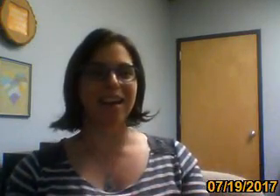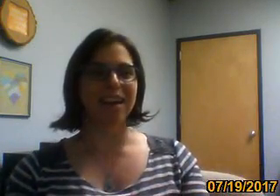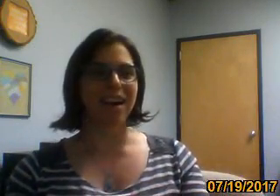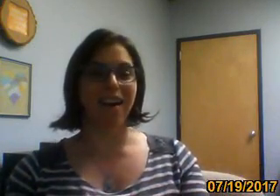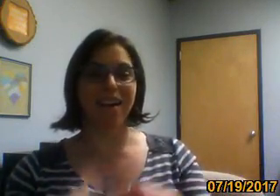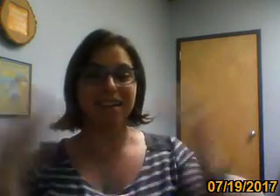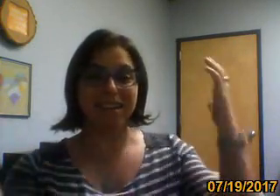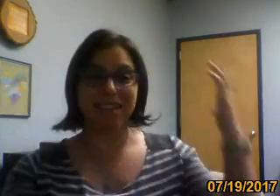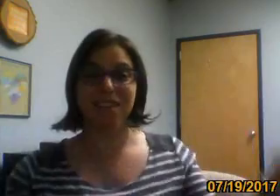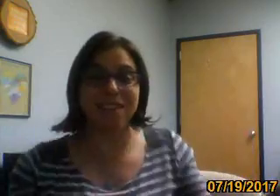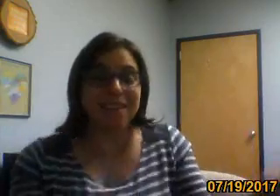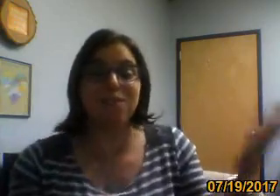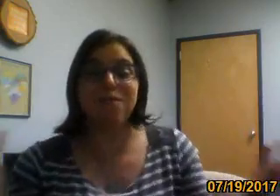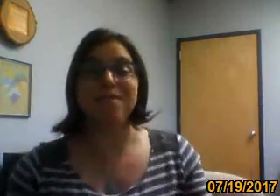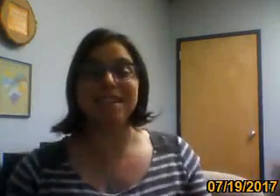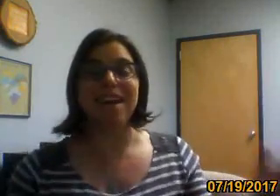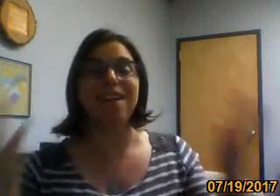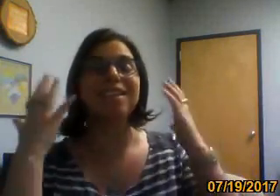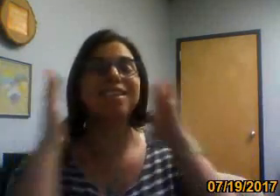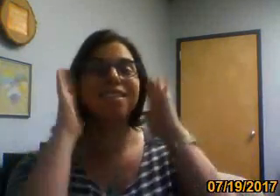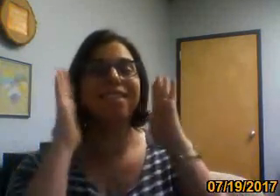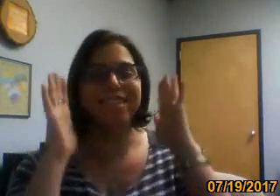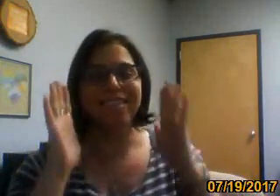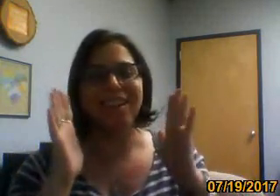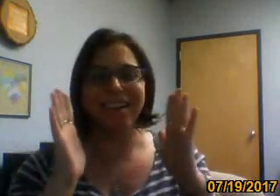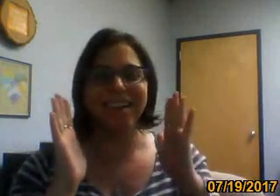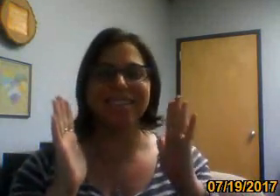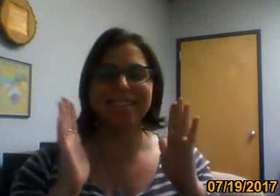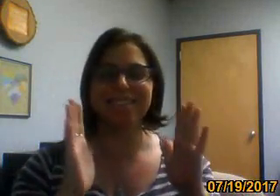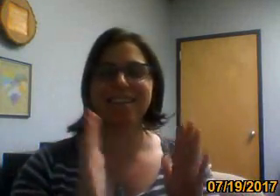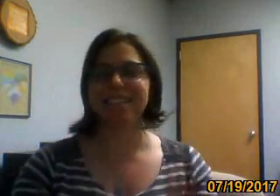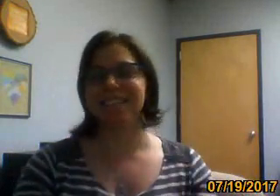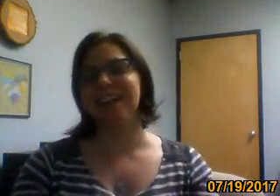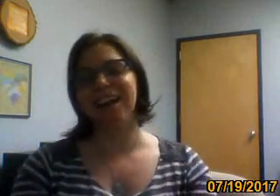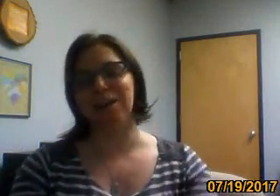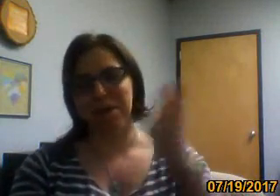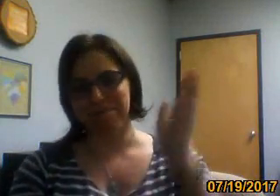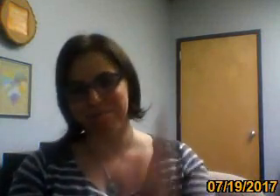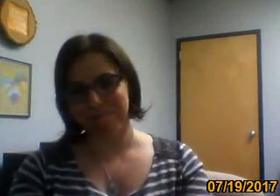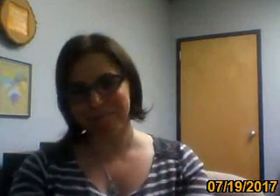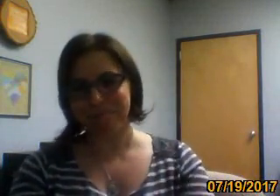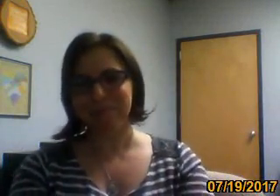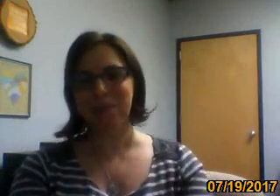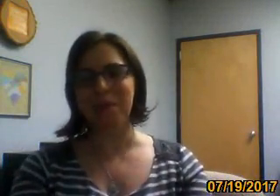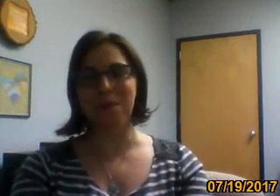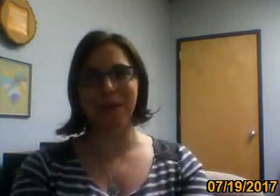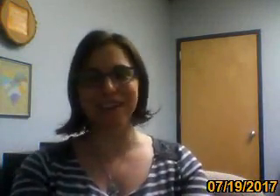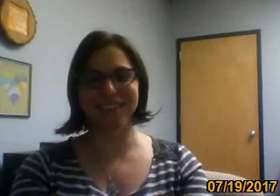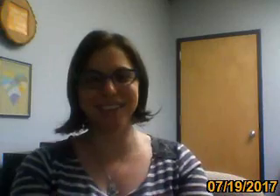And this woman did that. just, Oh my God. It's so crazy. Anyway, well,